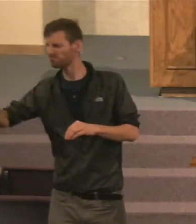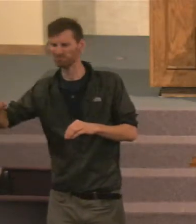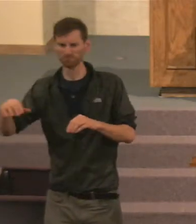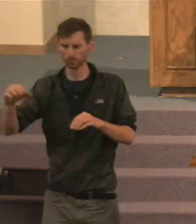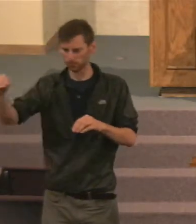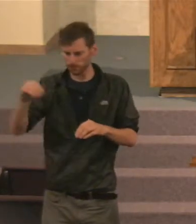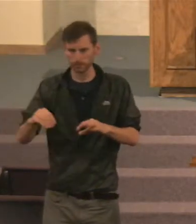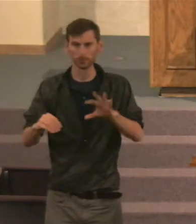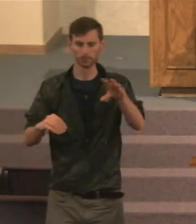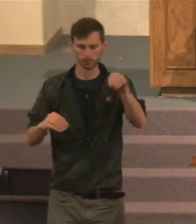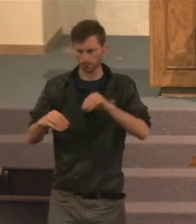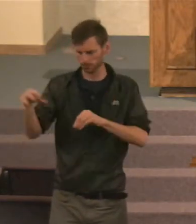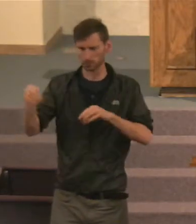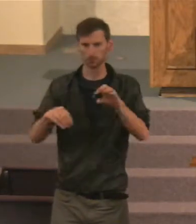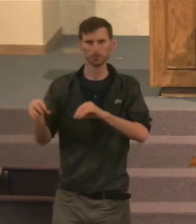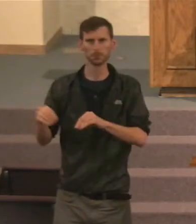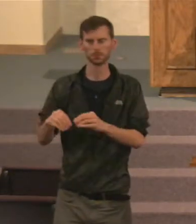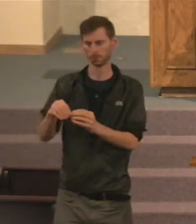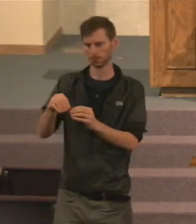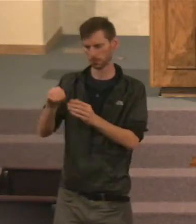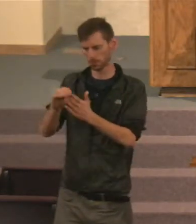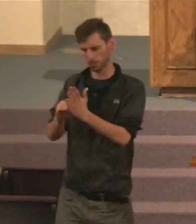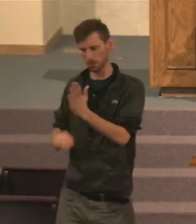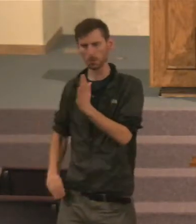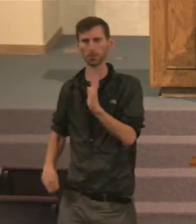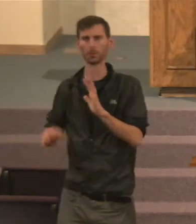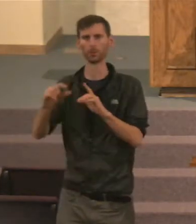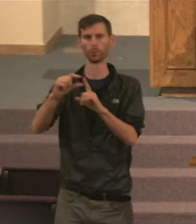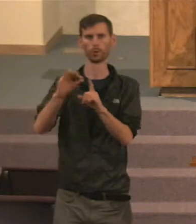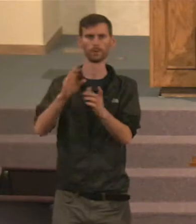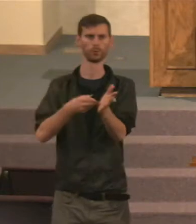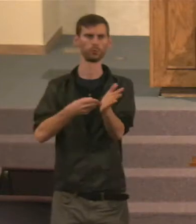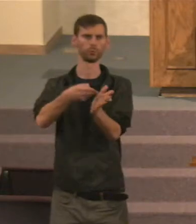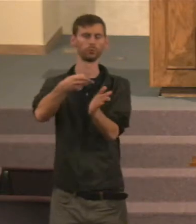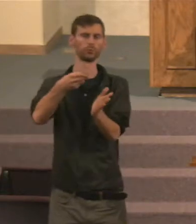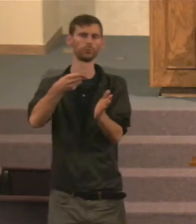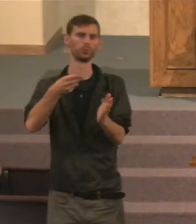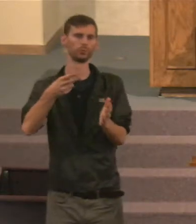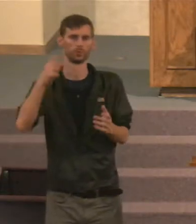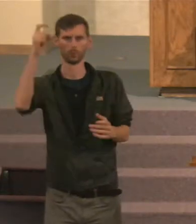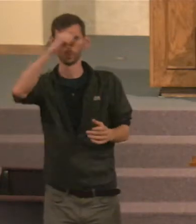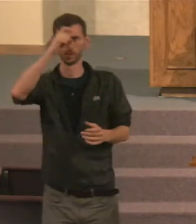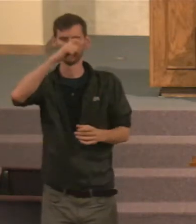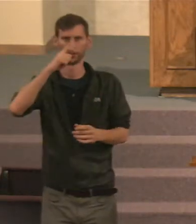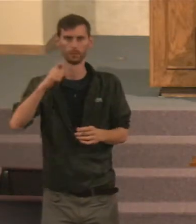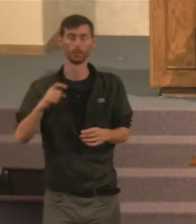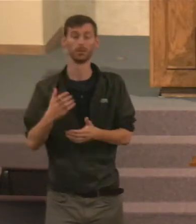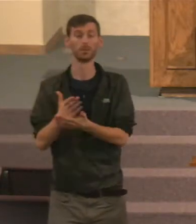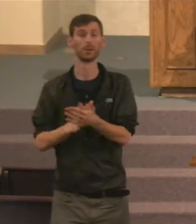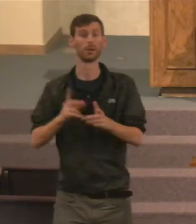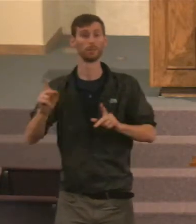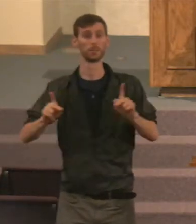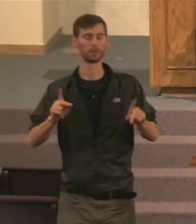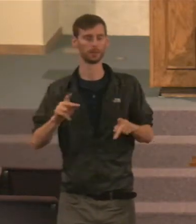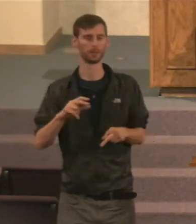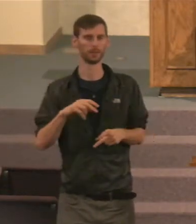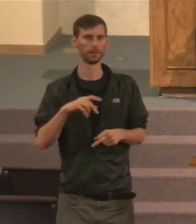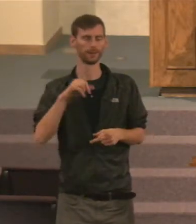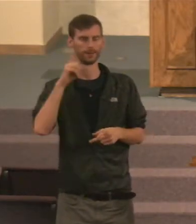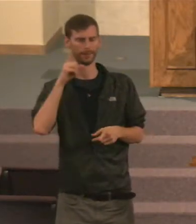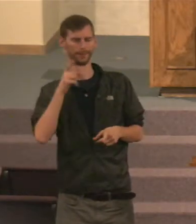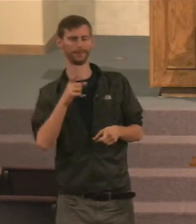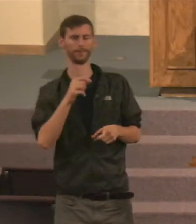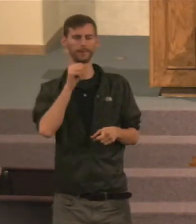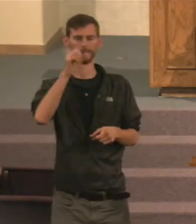Now, Some people believe, That Solomon didn't write this, Because, Look at this, He He doesn't say, Besides being wise, I also taught.